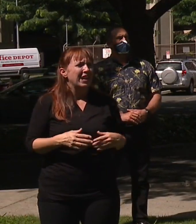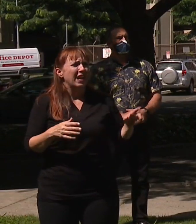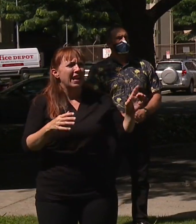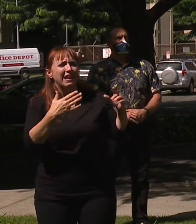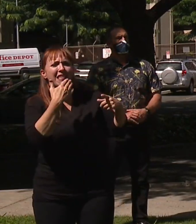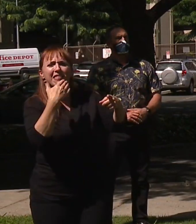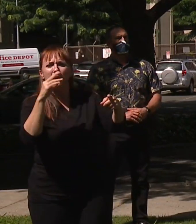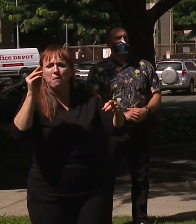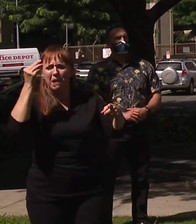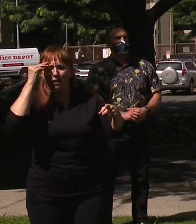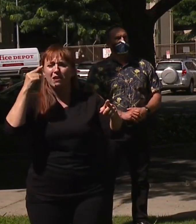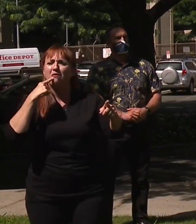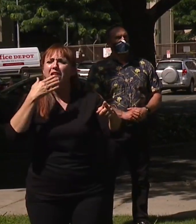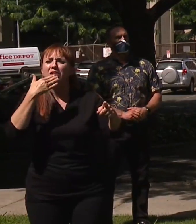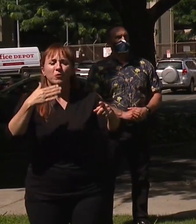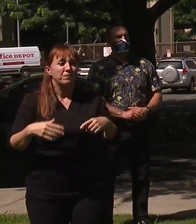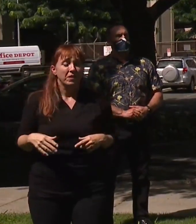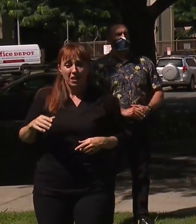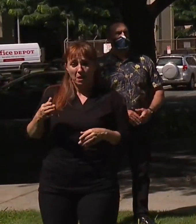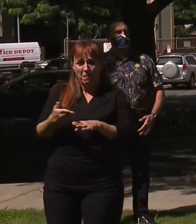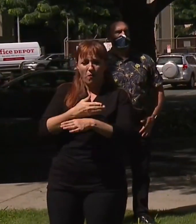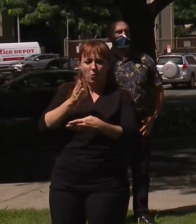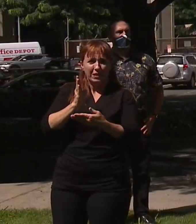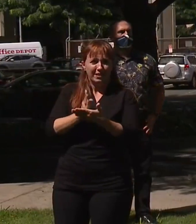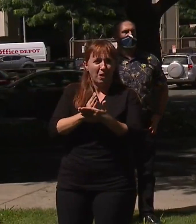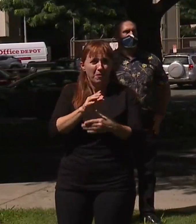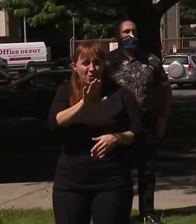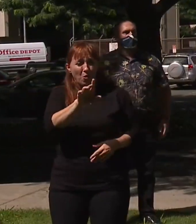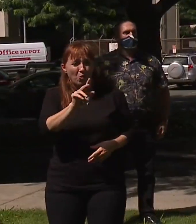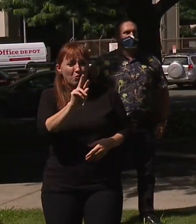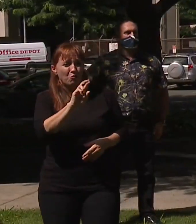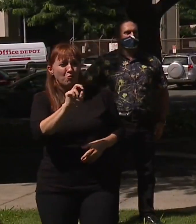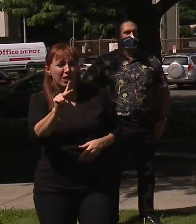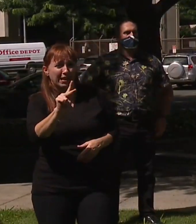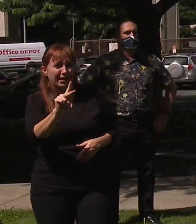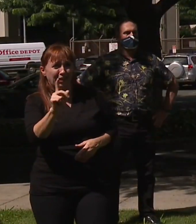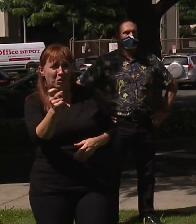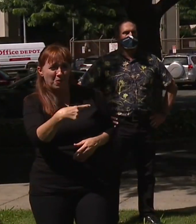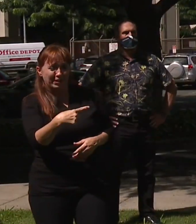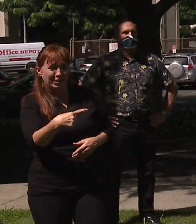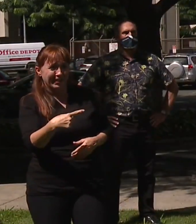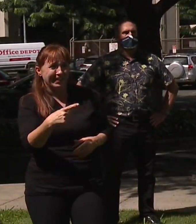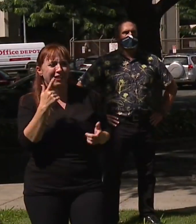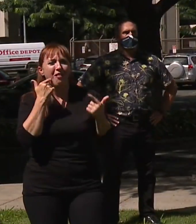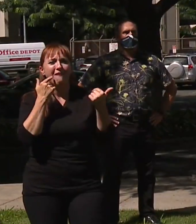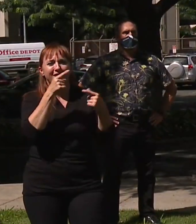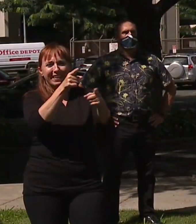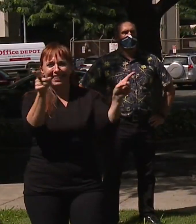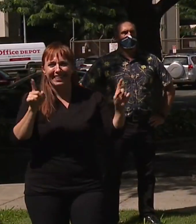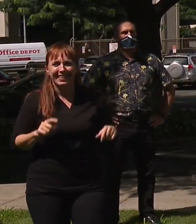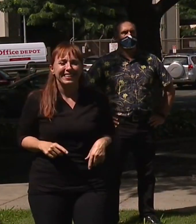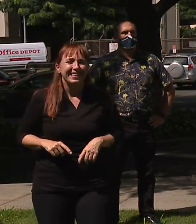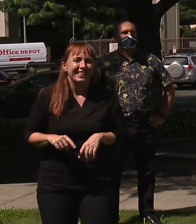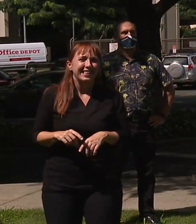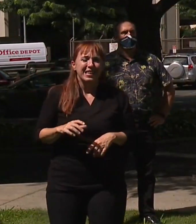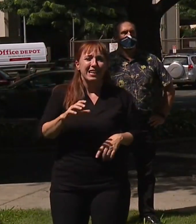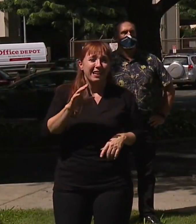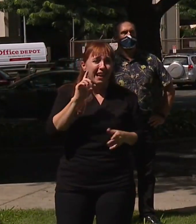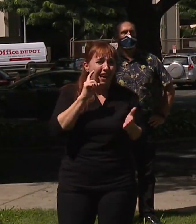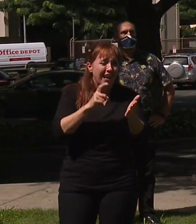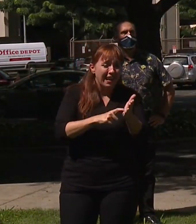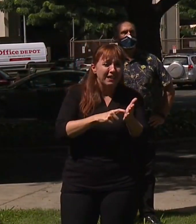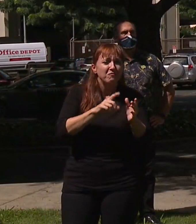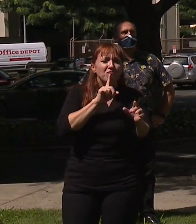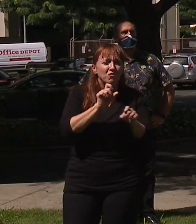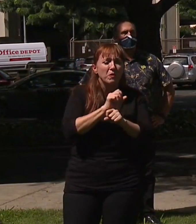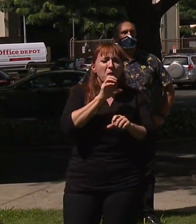Well, just before you wrap up, for that question, Rick, I want to acknowledge we might have old buildings, but there